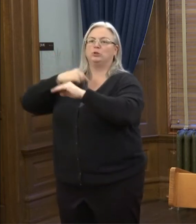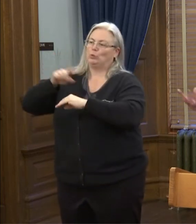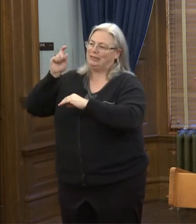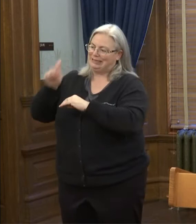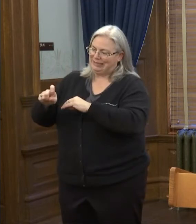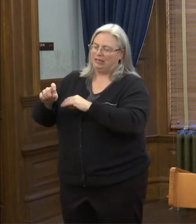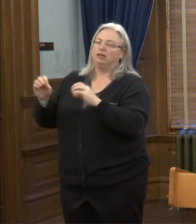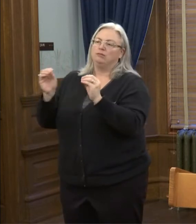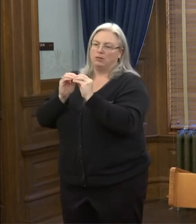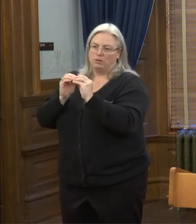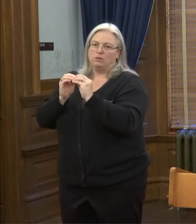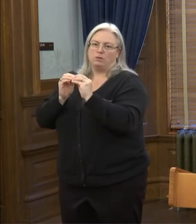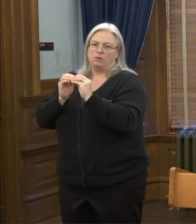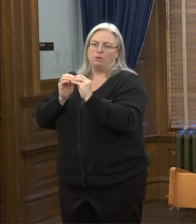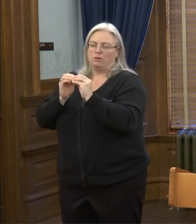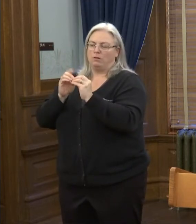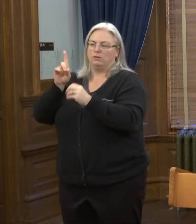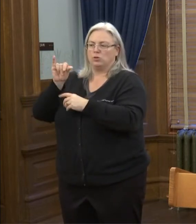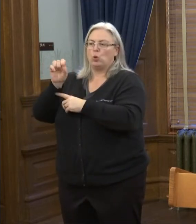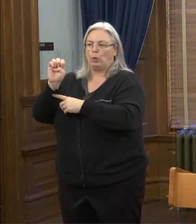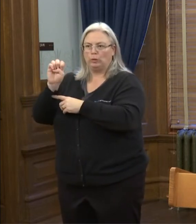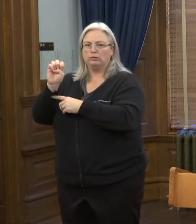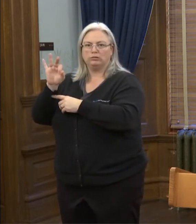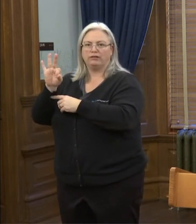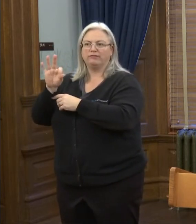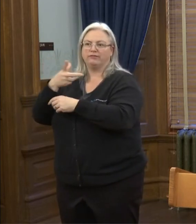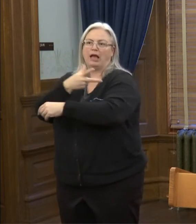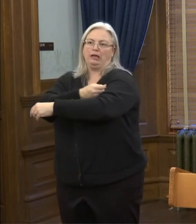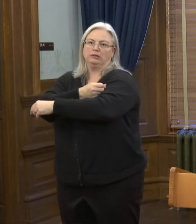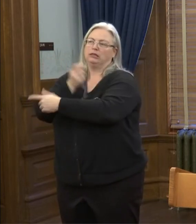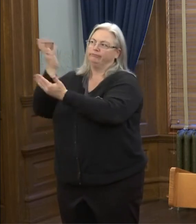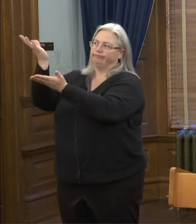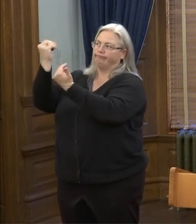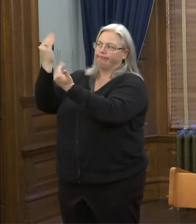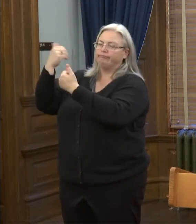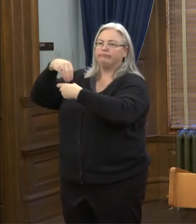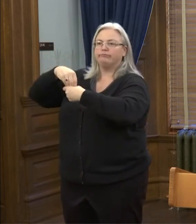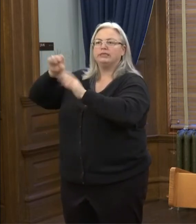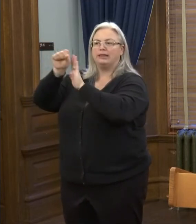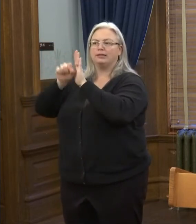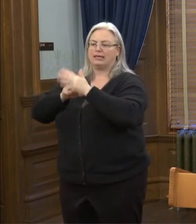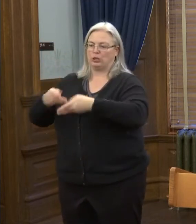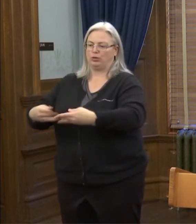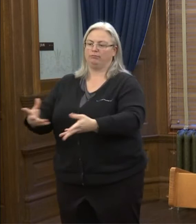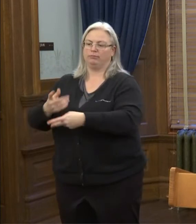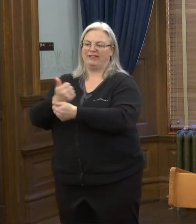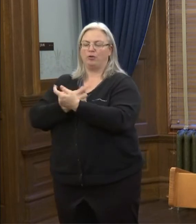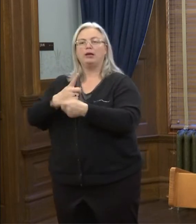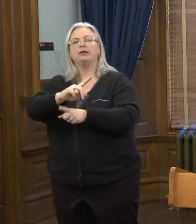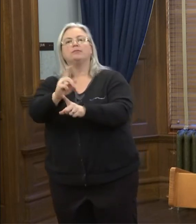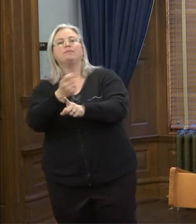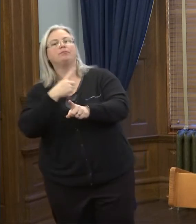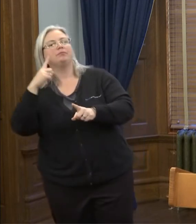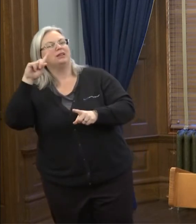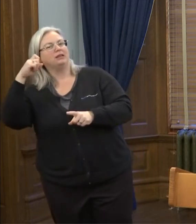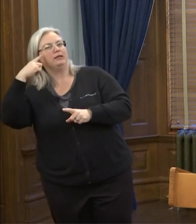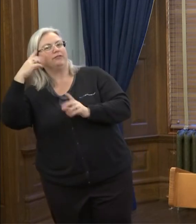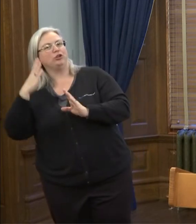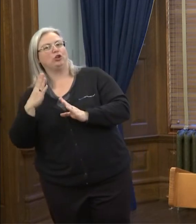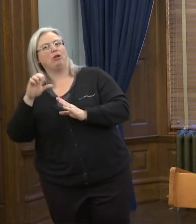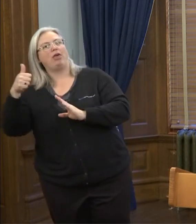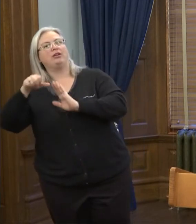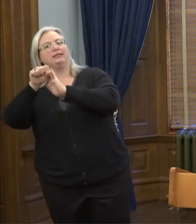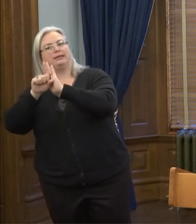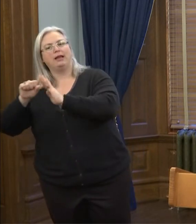need, uh, a like number of, of, uh, vaccines coming into the state so that we can take care of everybody. Other states, you know, under